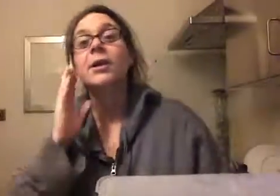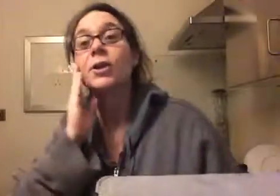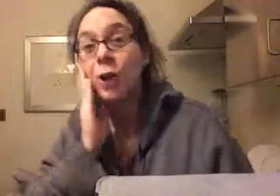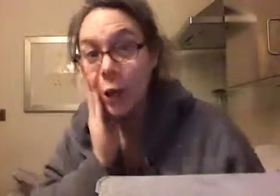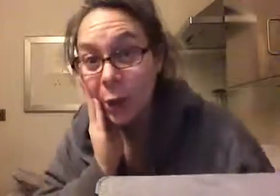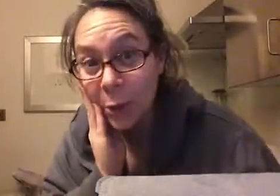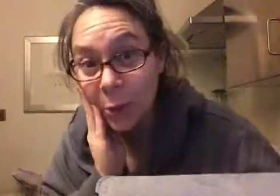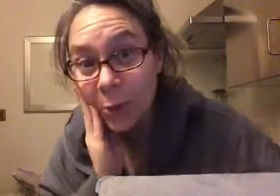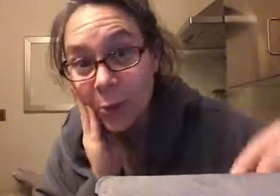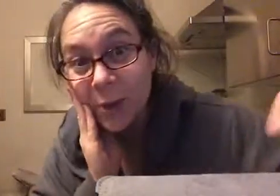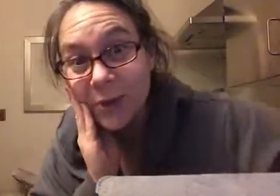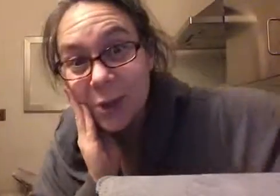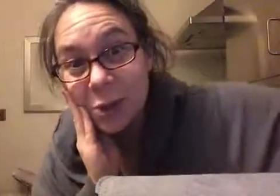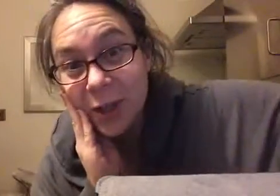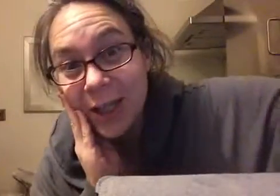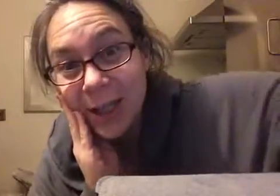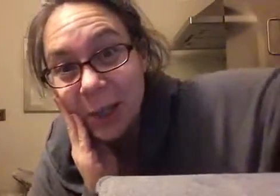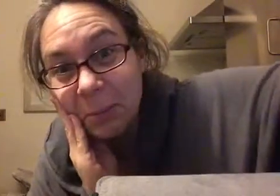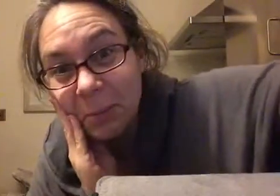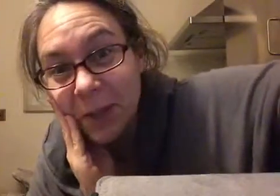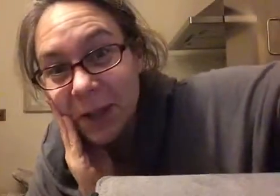No, what's the trick? Help me.